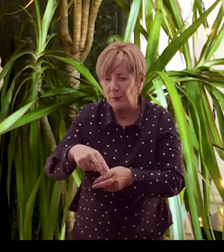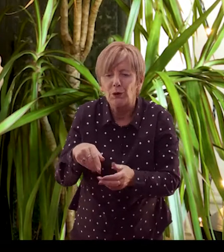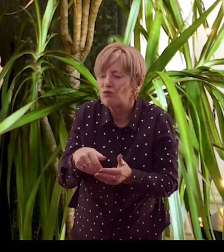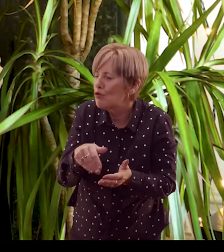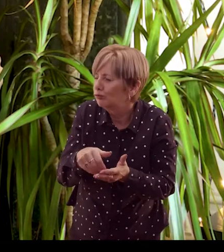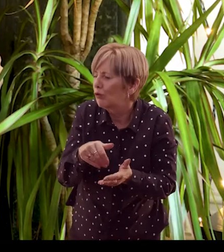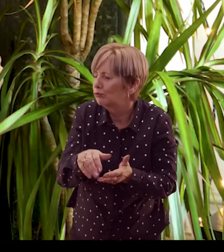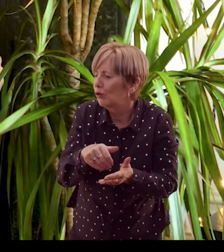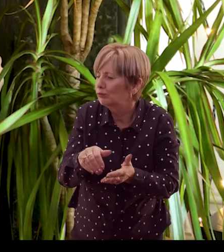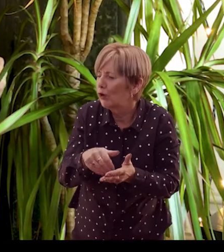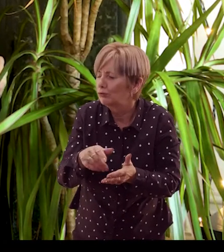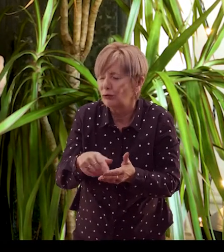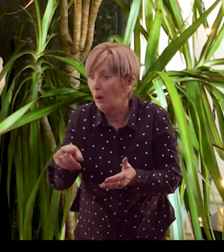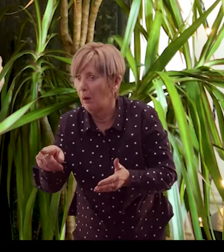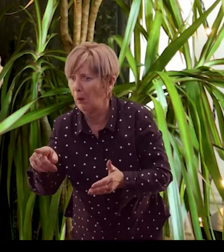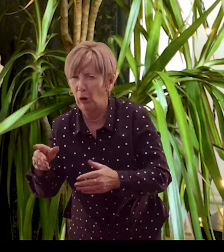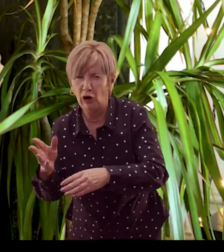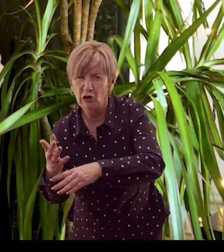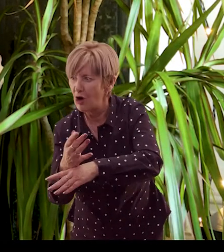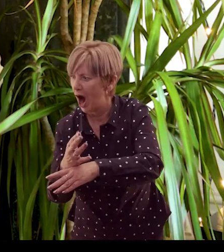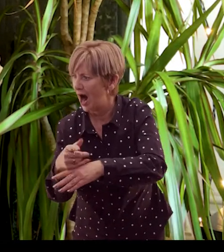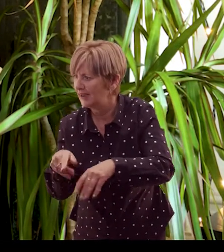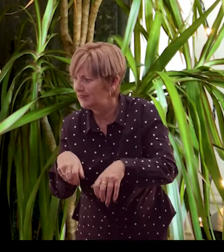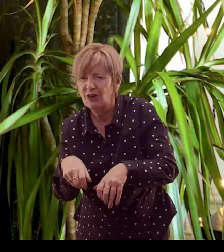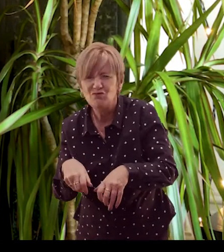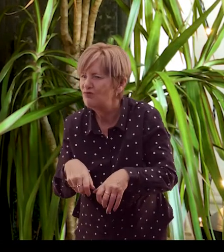he came across a patch of the greenest grass he had ever seen.